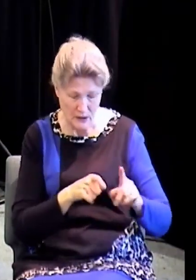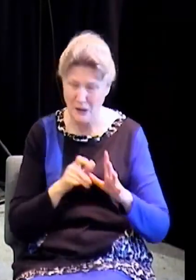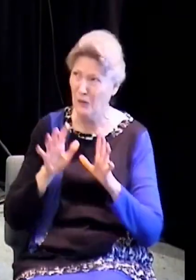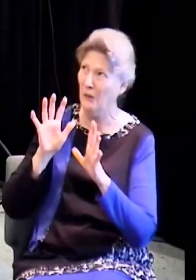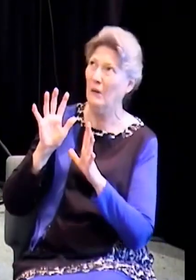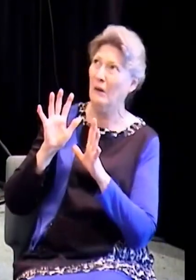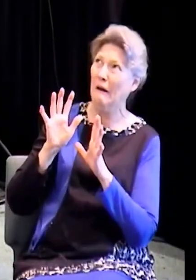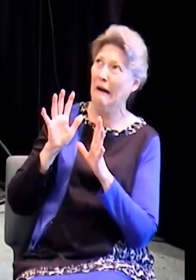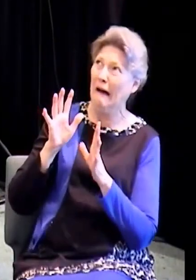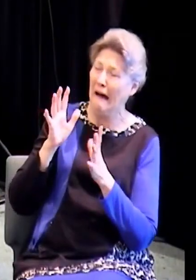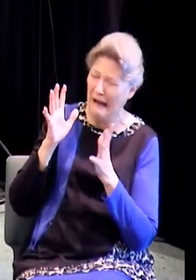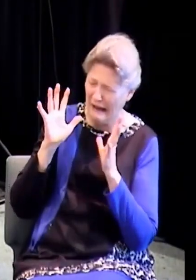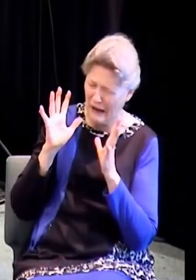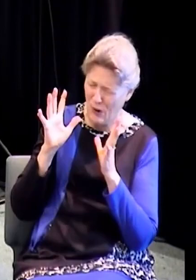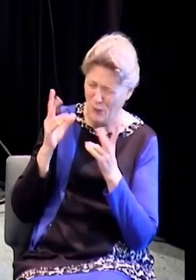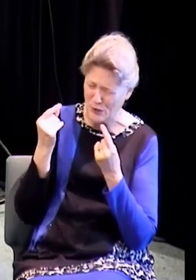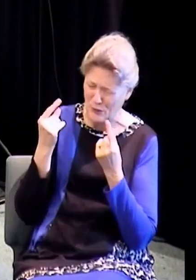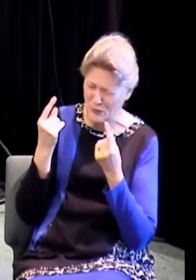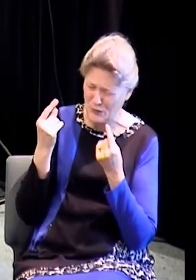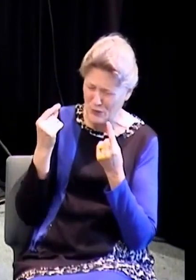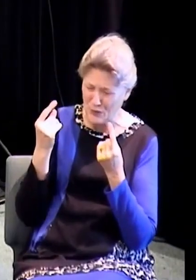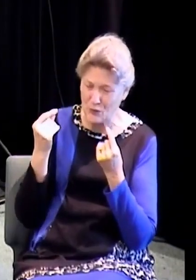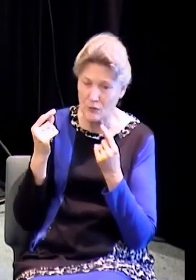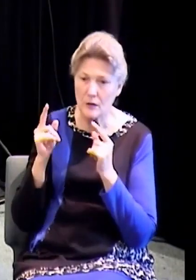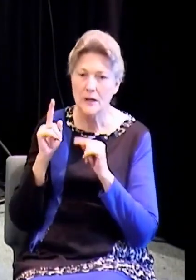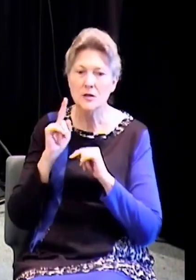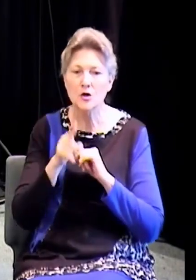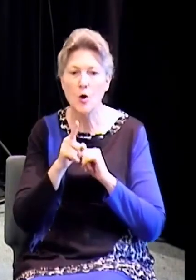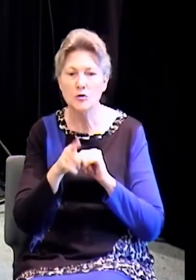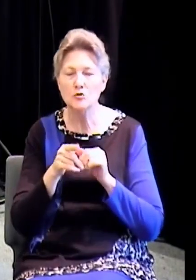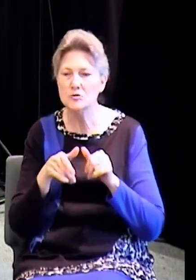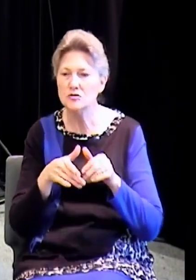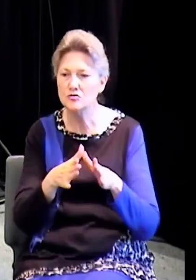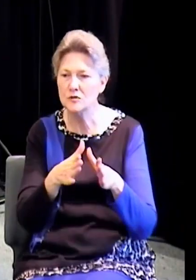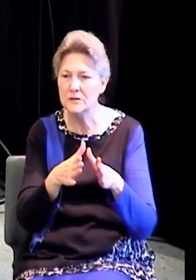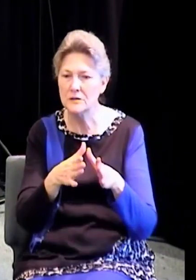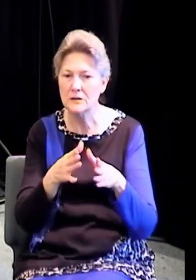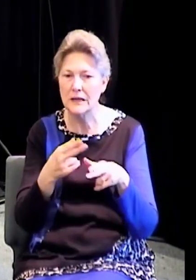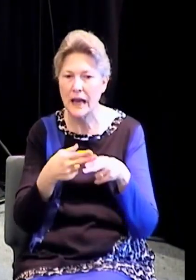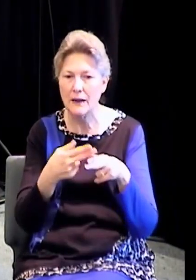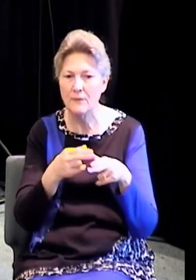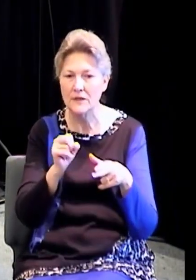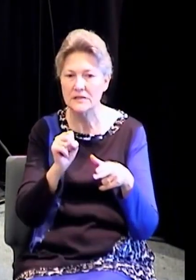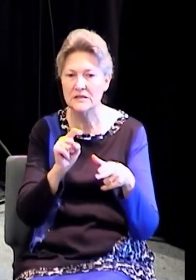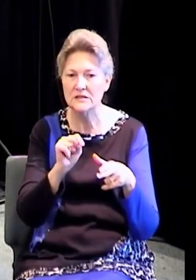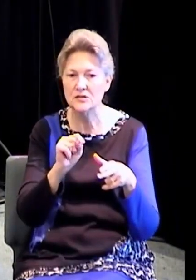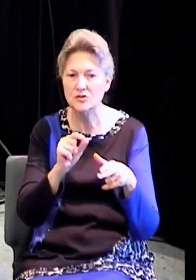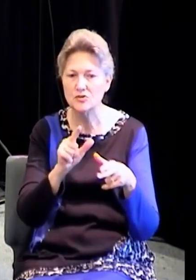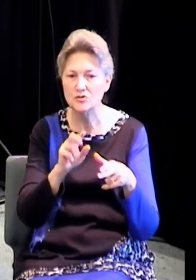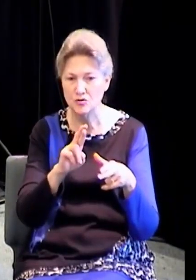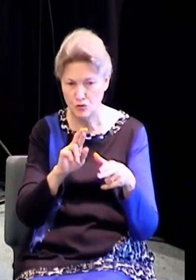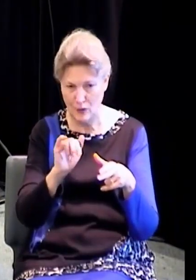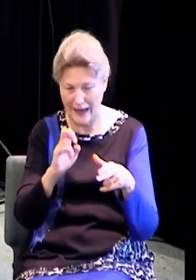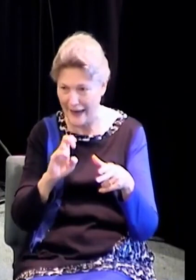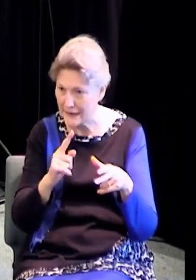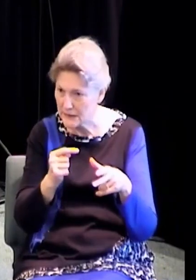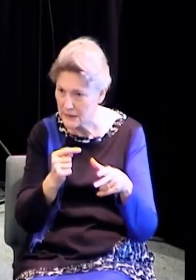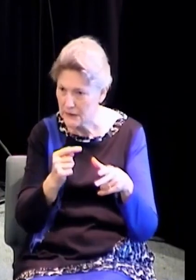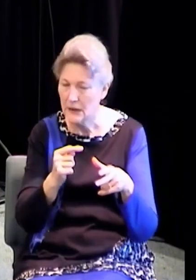in you. What would you like me to do now? I want you to go to a street called Straight in Damascus. Yes, sir. A man by the name of Ananias. Yes, sir.